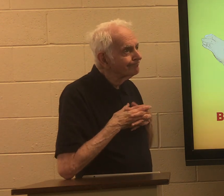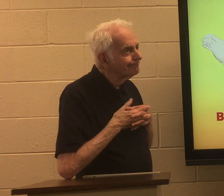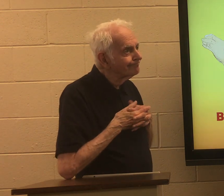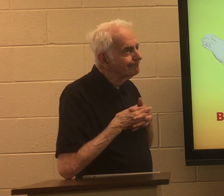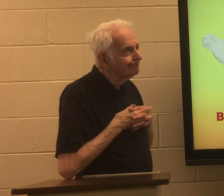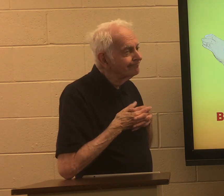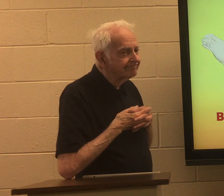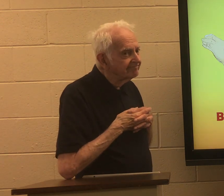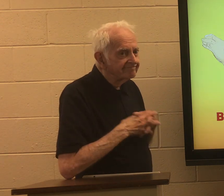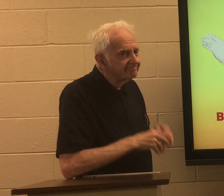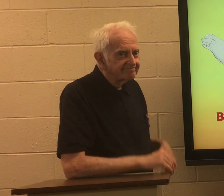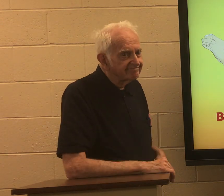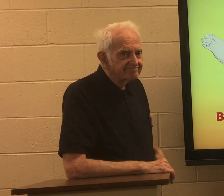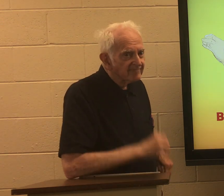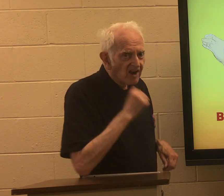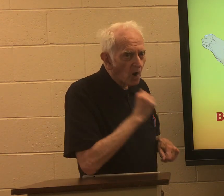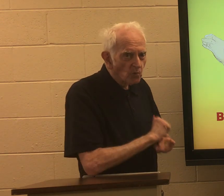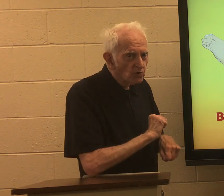there and twiddle our thumbs doesn't work